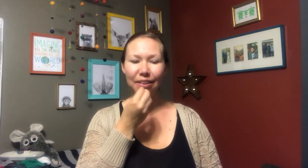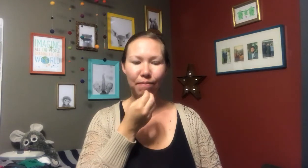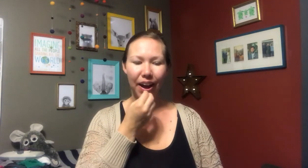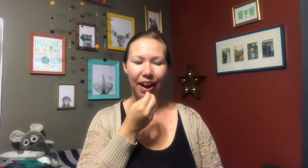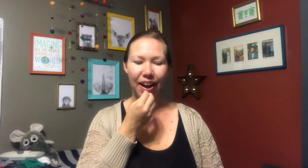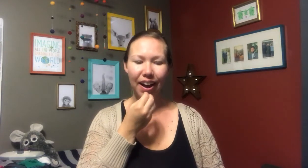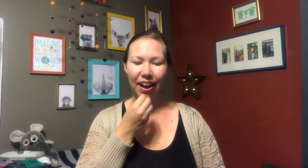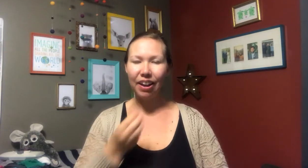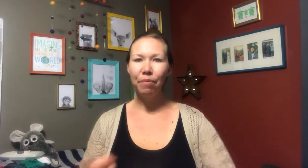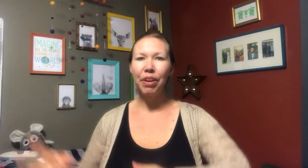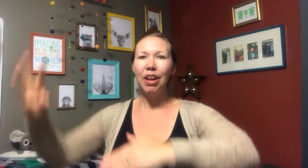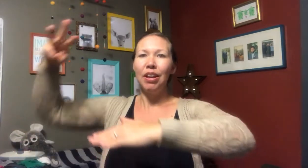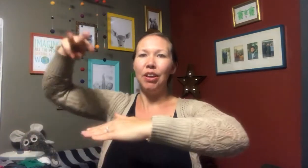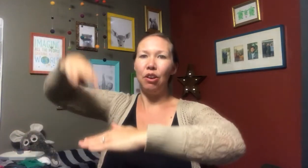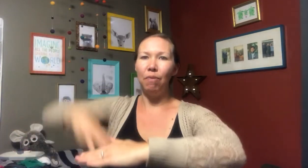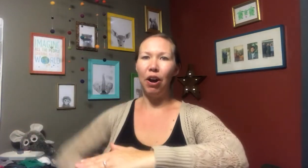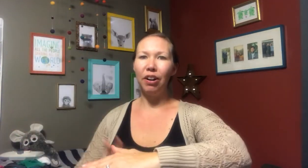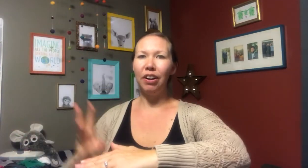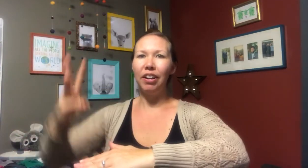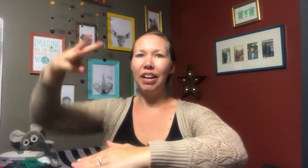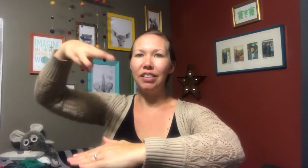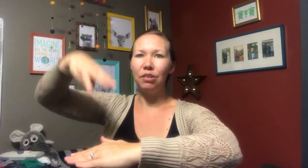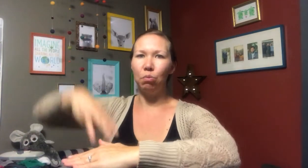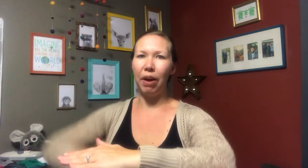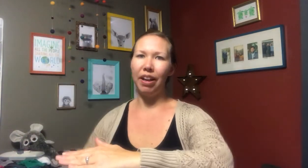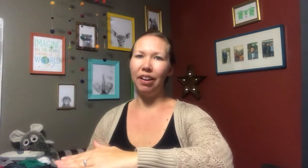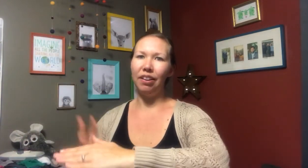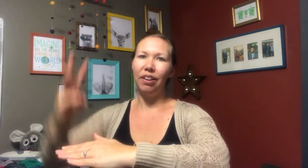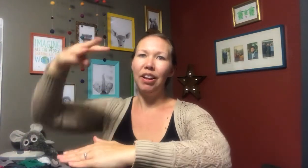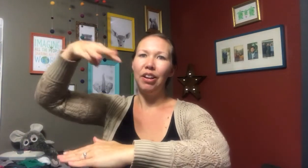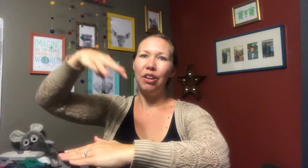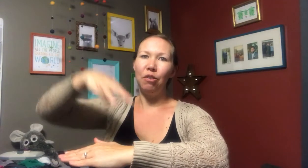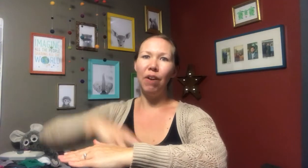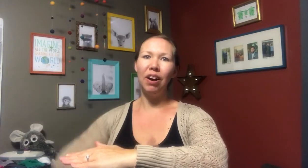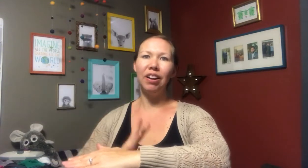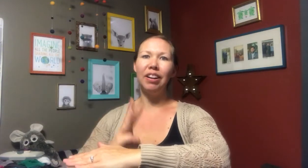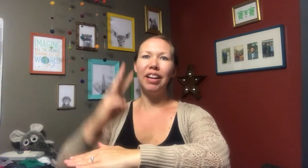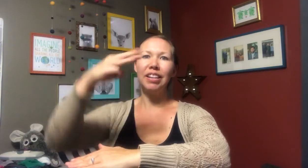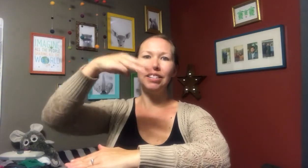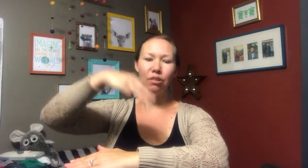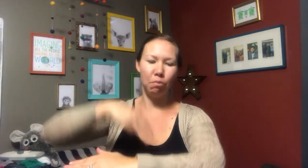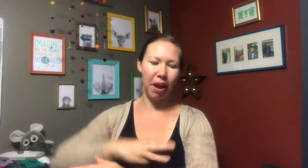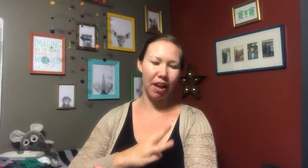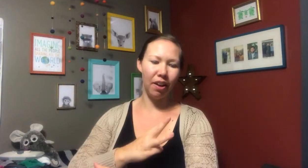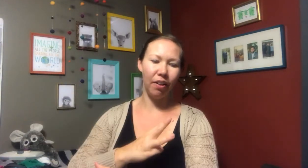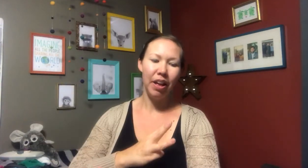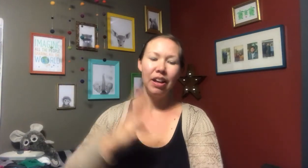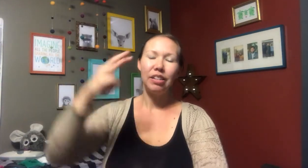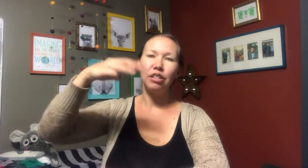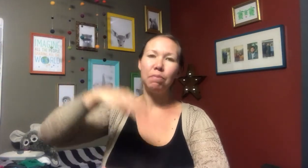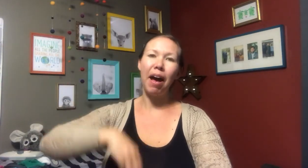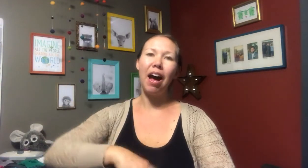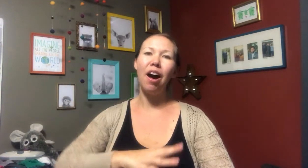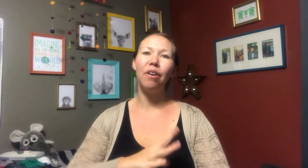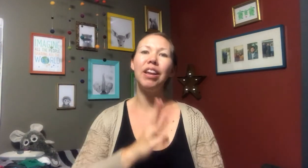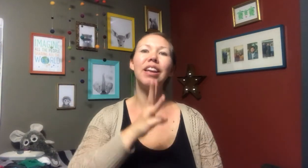by... Humongous whale, humongous whale, humongous spouting